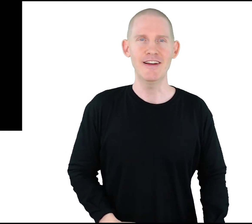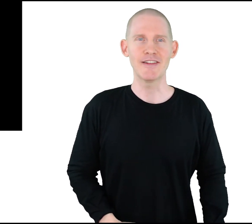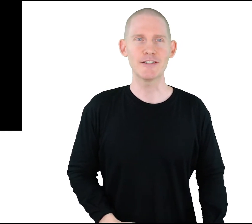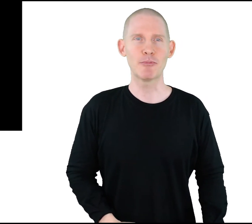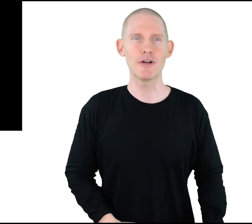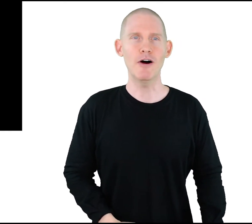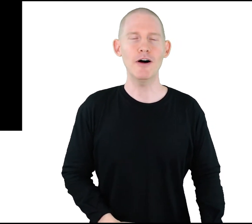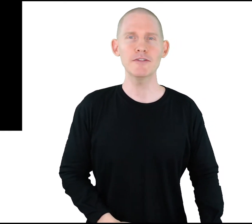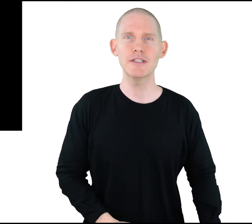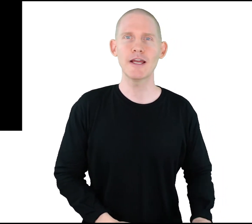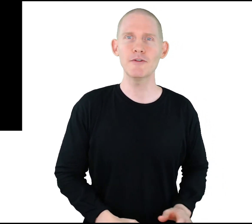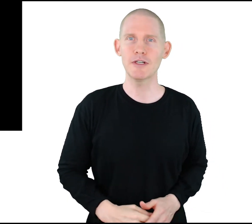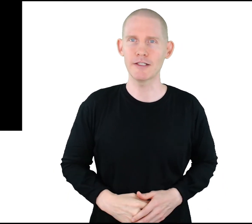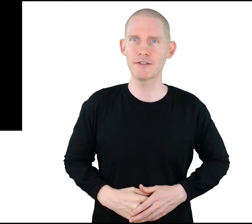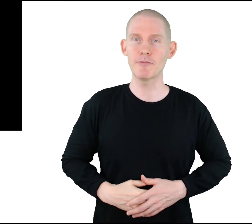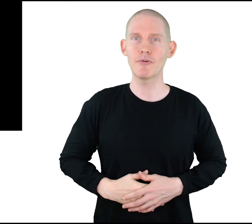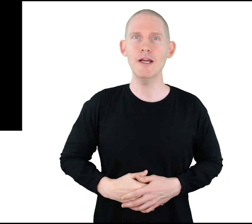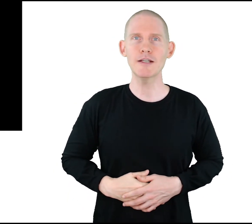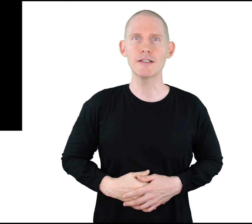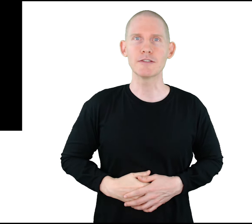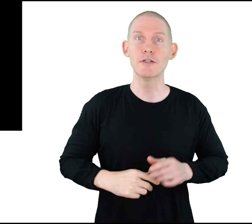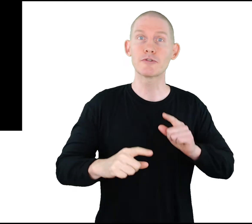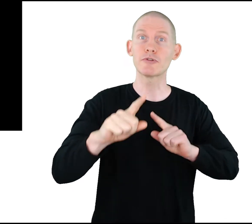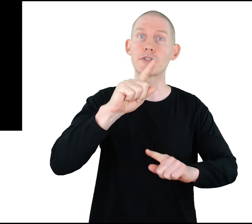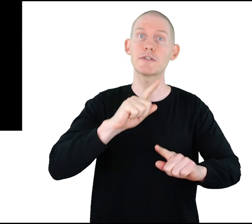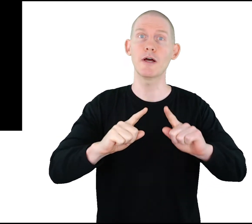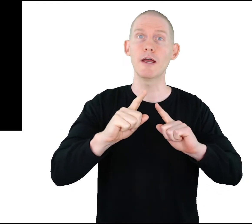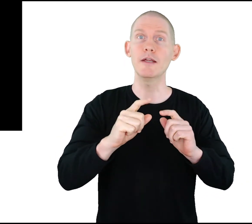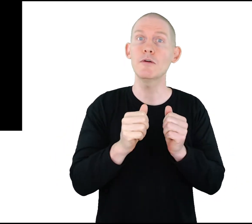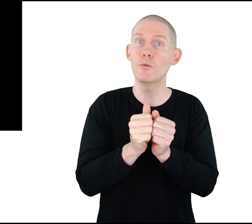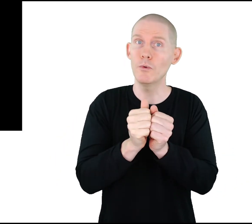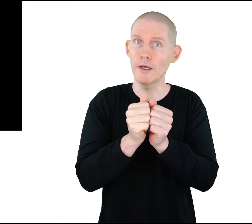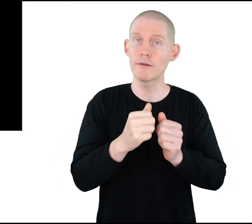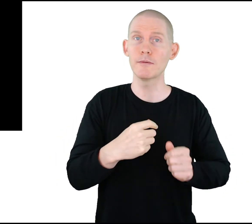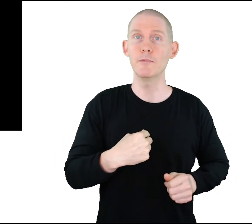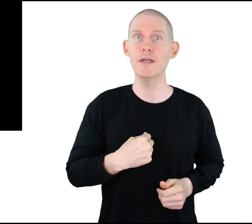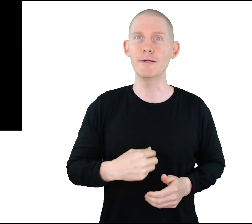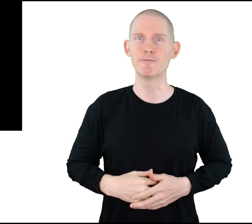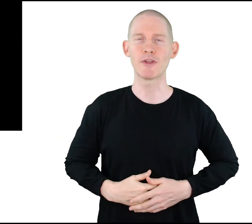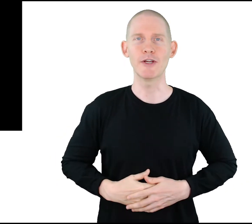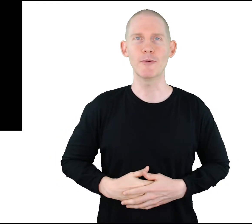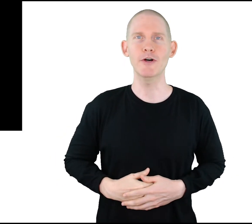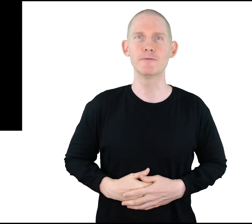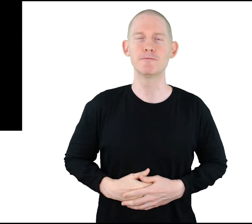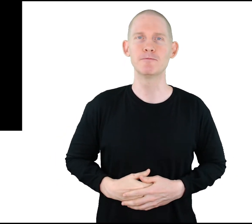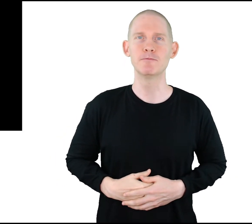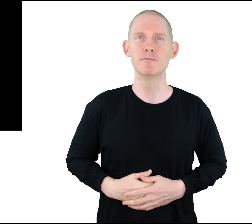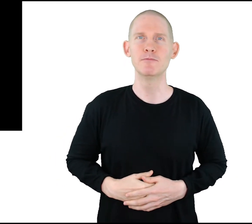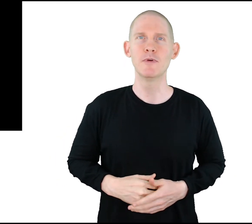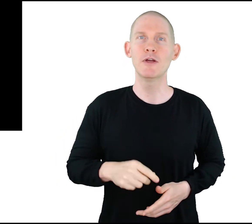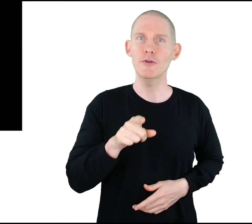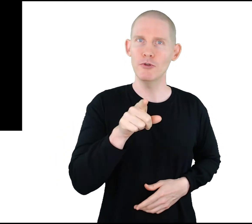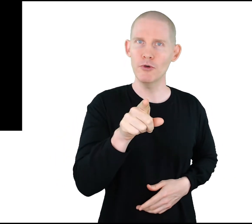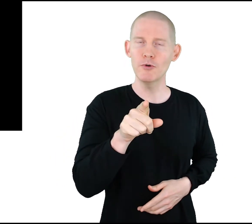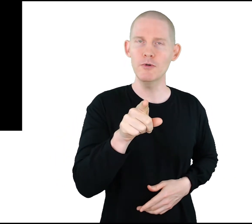Let's put it all together and get some practice. So sign with me. Here we go. You